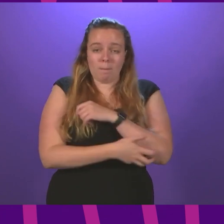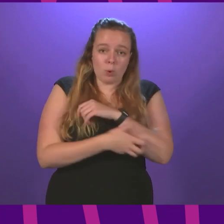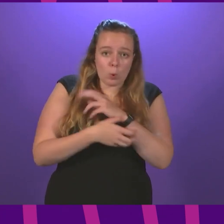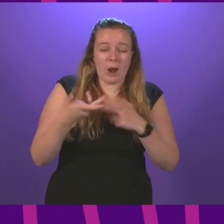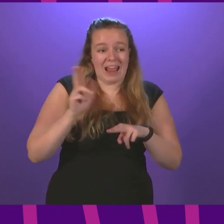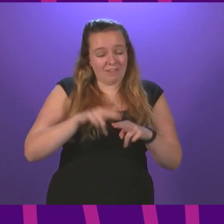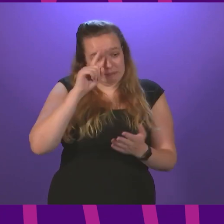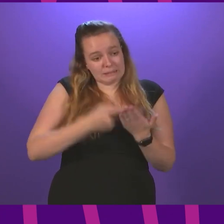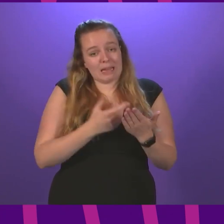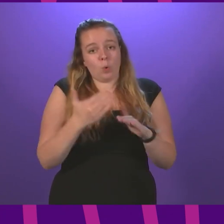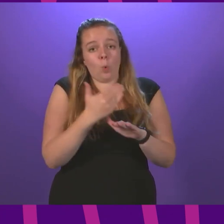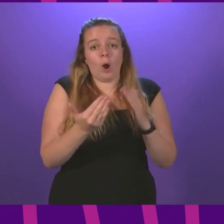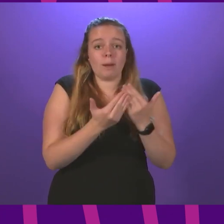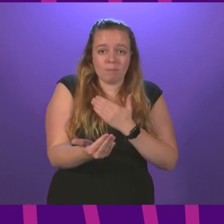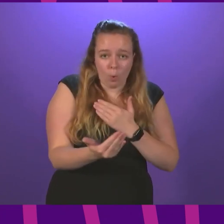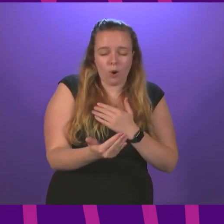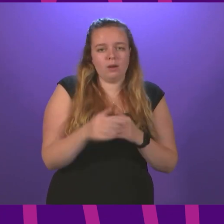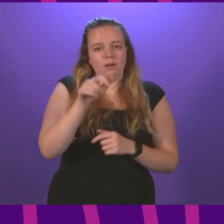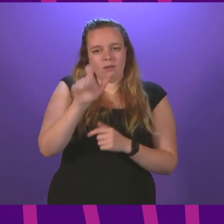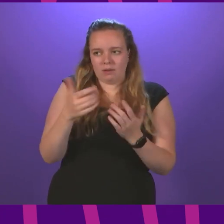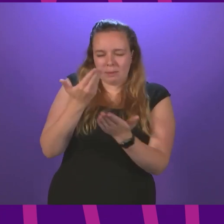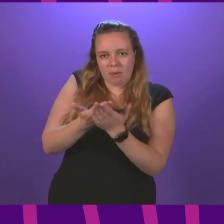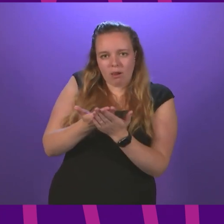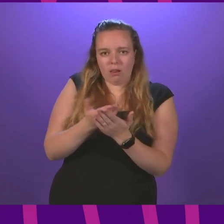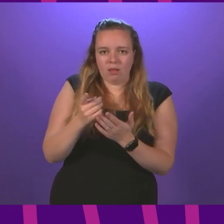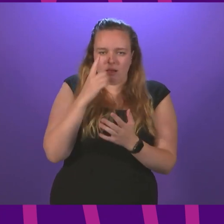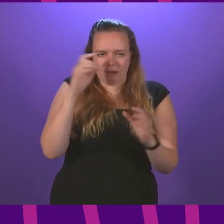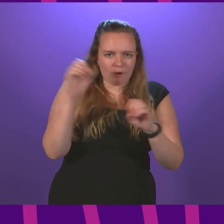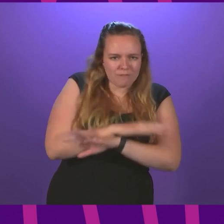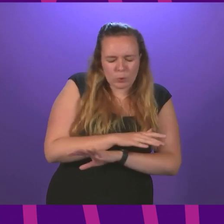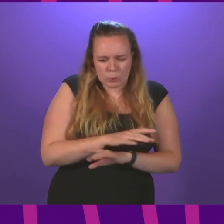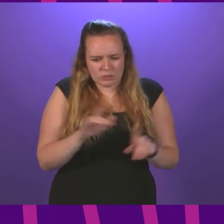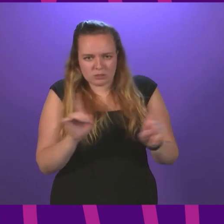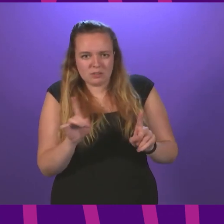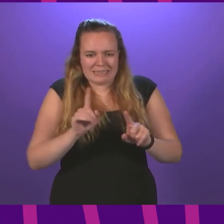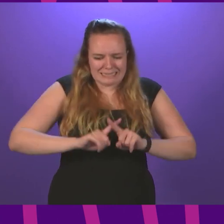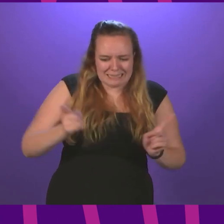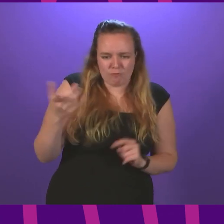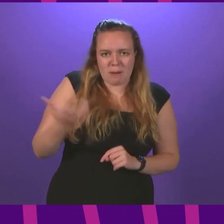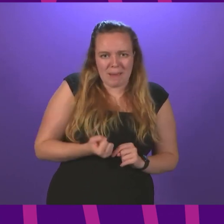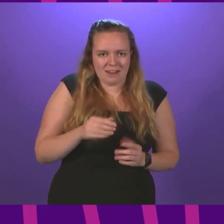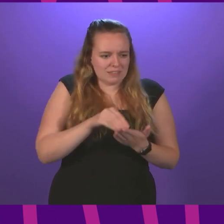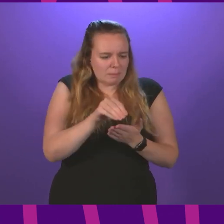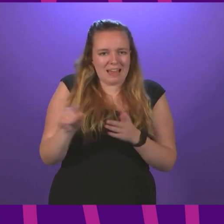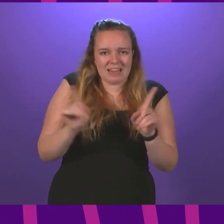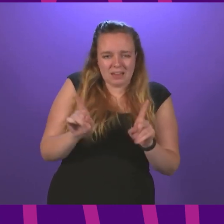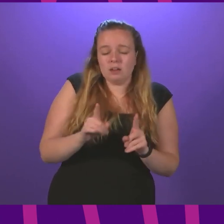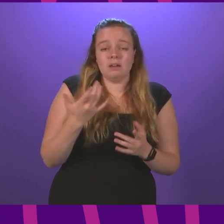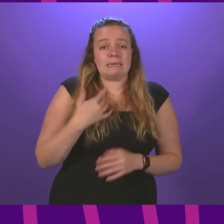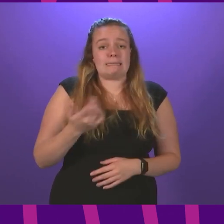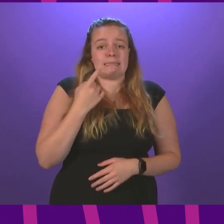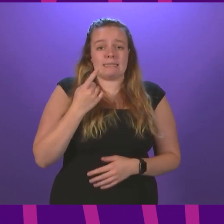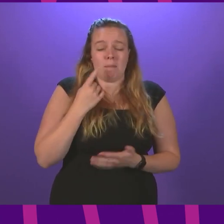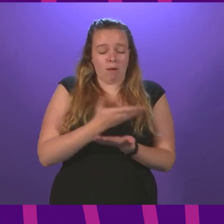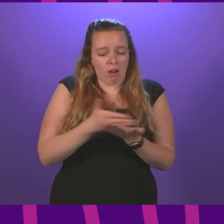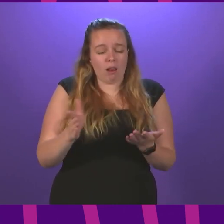take on more work. No longer were claimants faced with the confusing patchwork quilt of different benefits to be paid. It's the simplicity